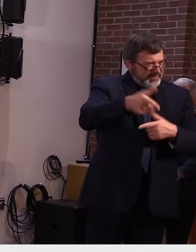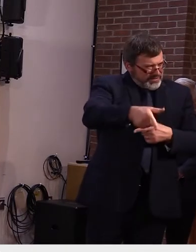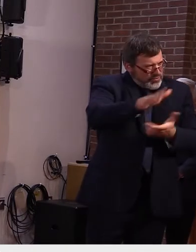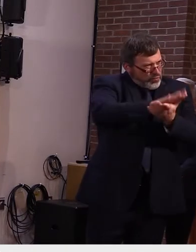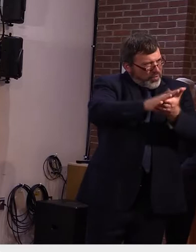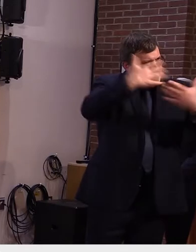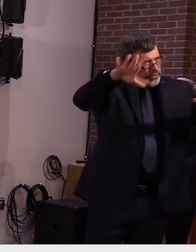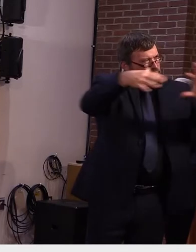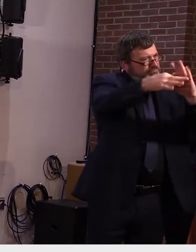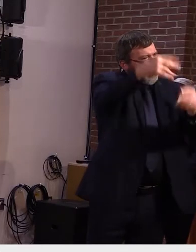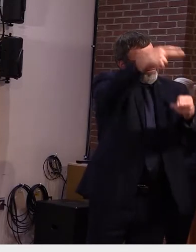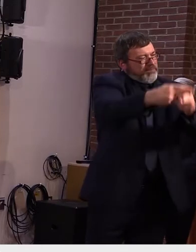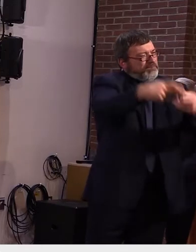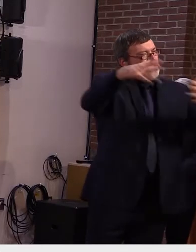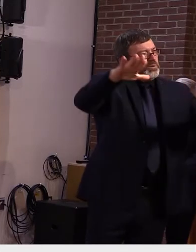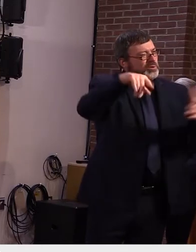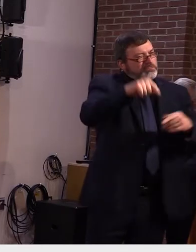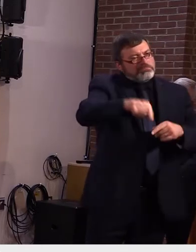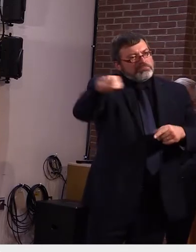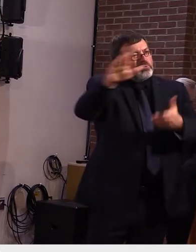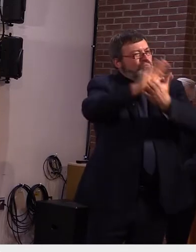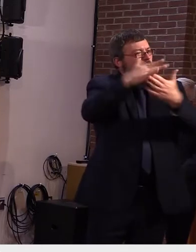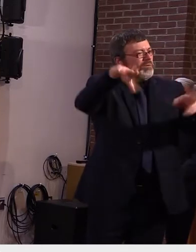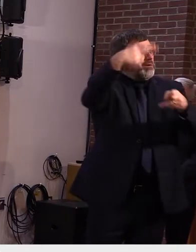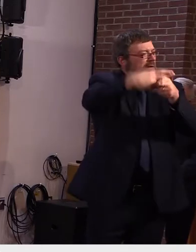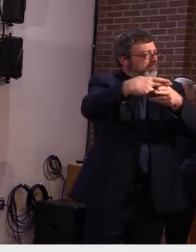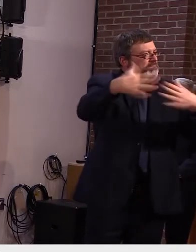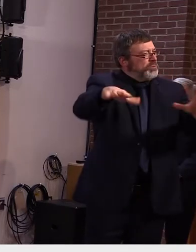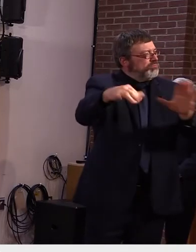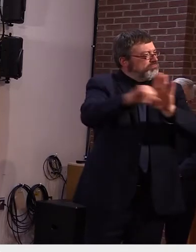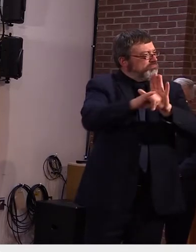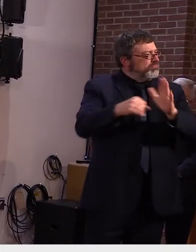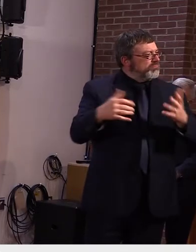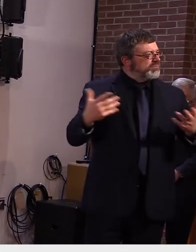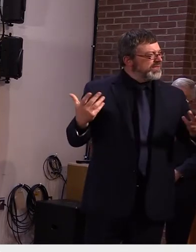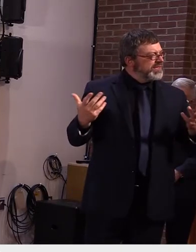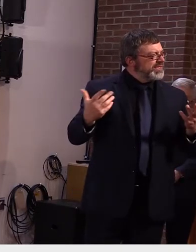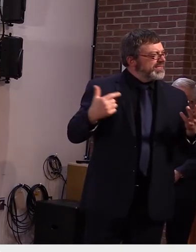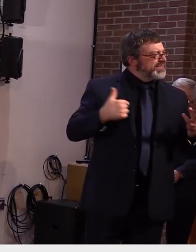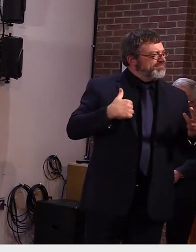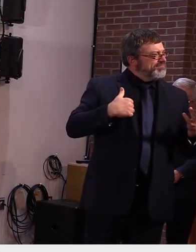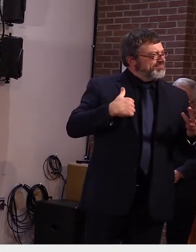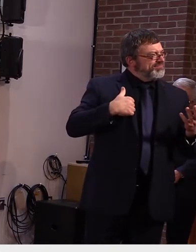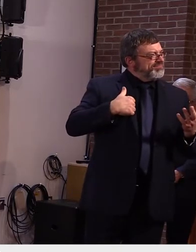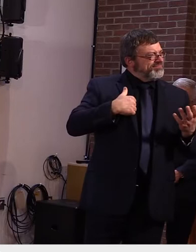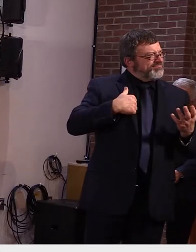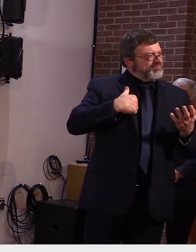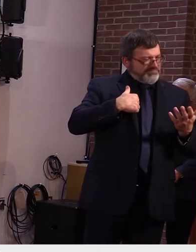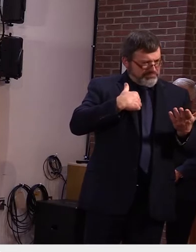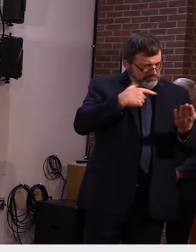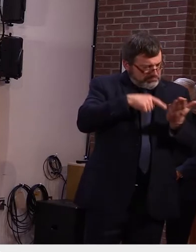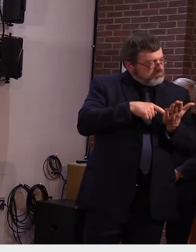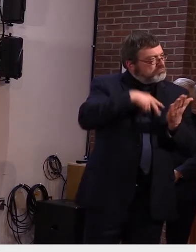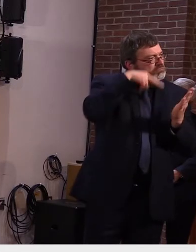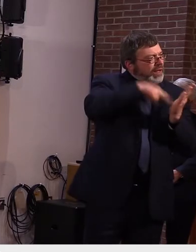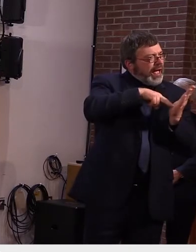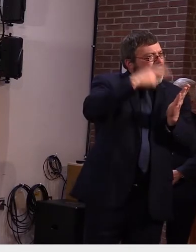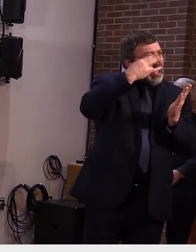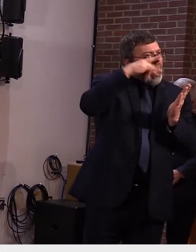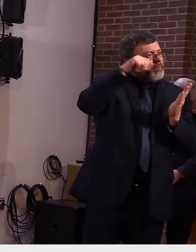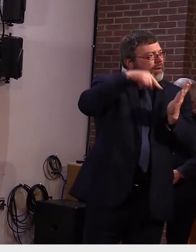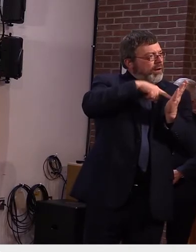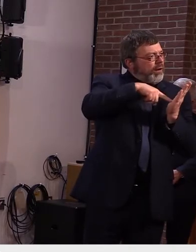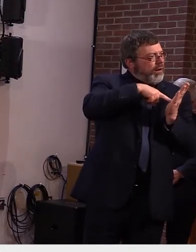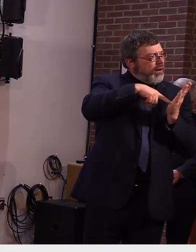for proof by the way uh you may not have been on but we've asked for proof that kippa applies never been forthcoming from the health department of the